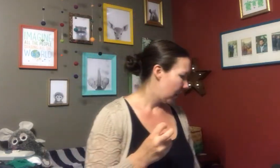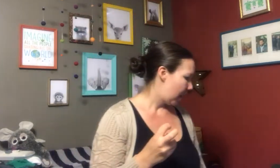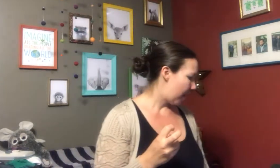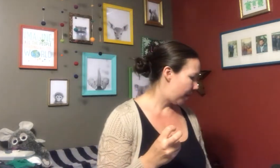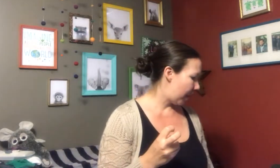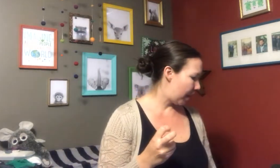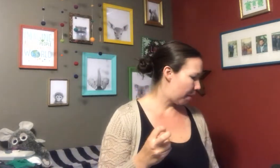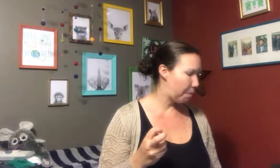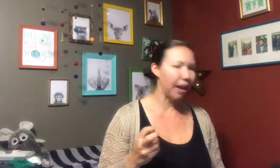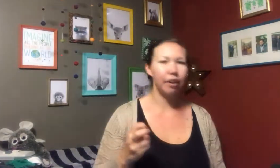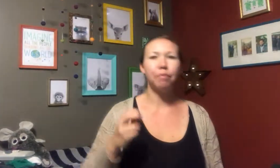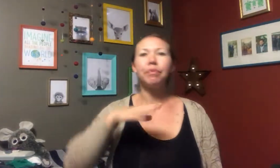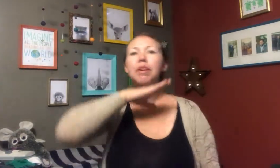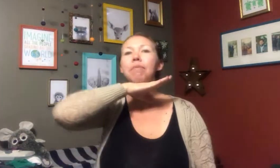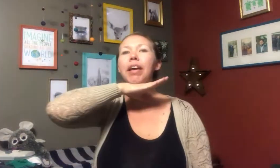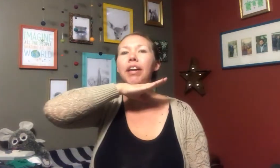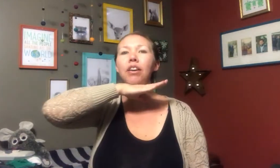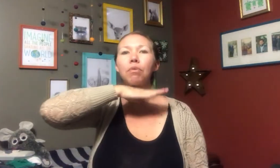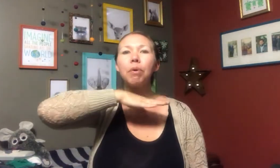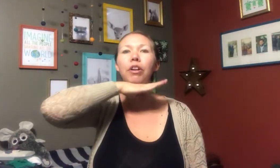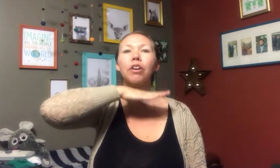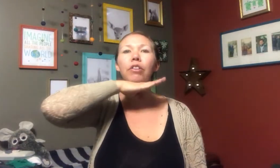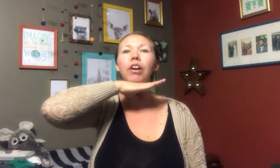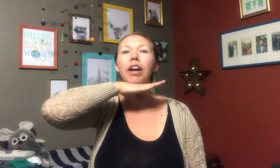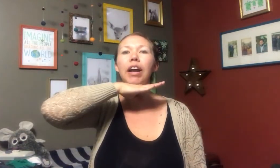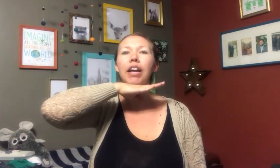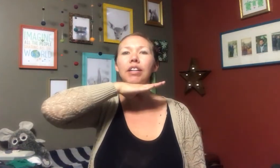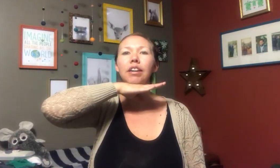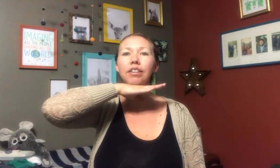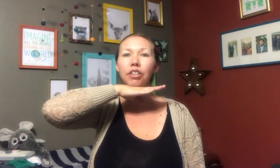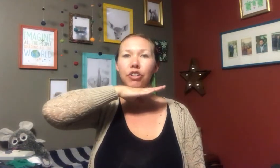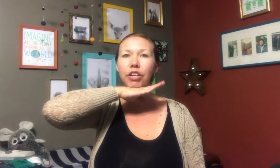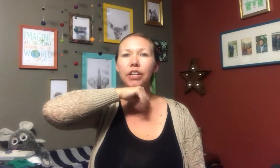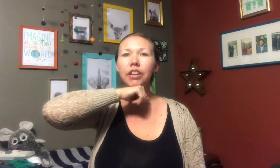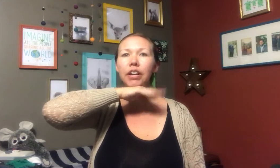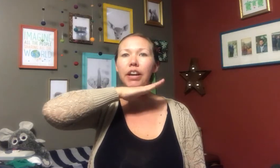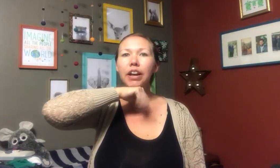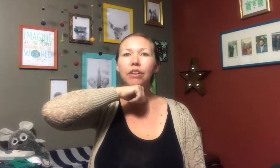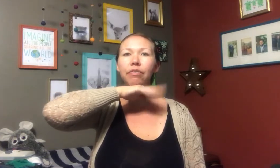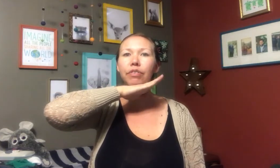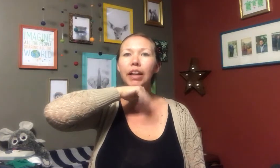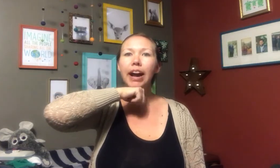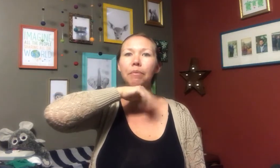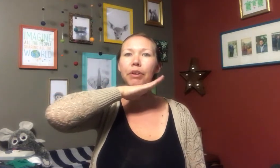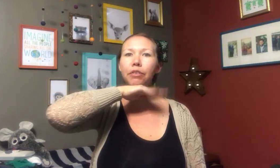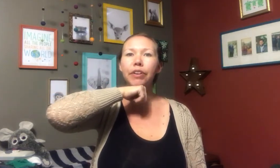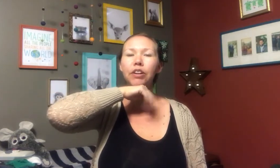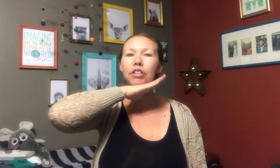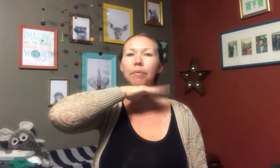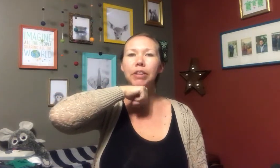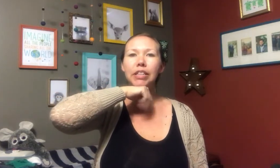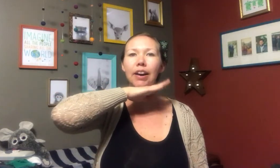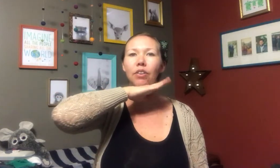And then pig, pig, you put your hand under your chin and you flap your fingers up and down.